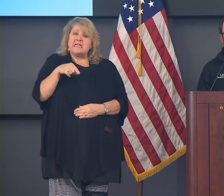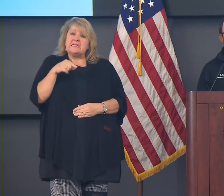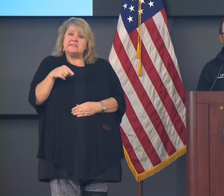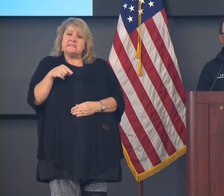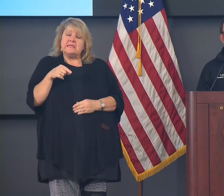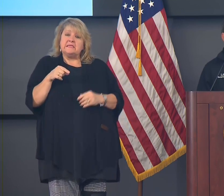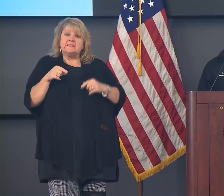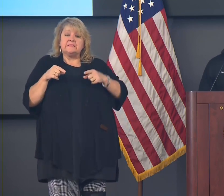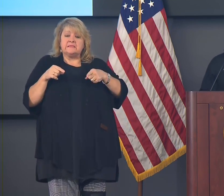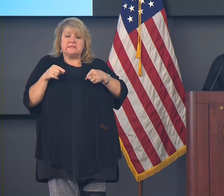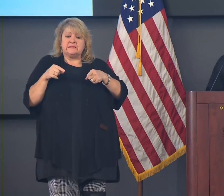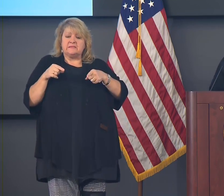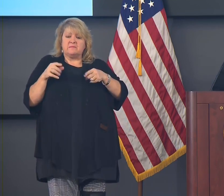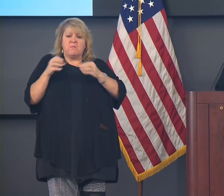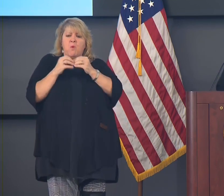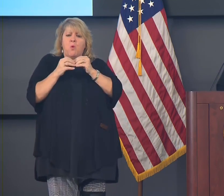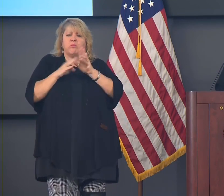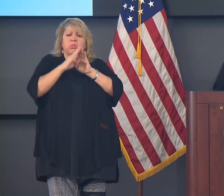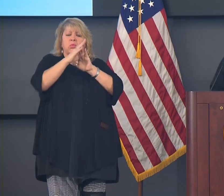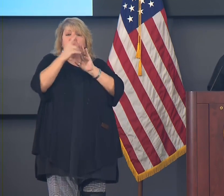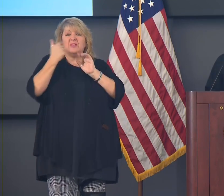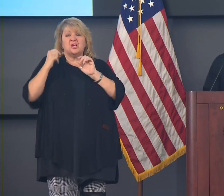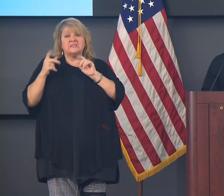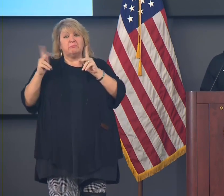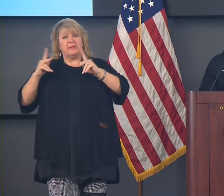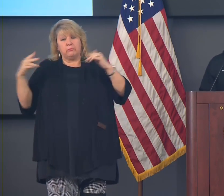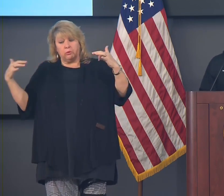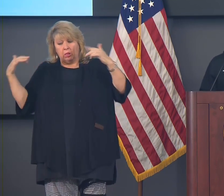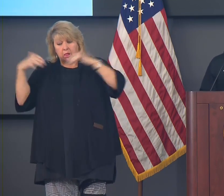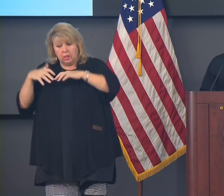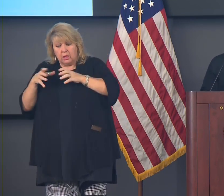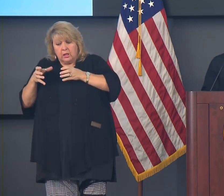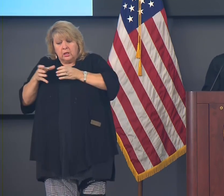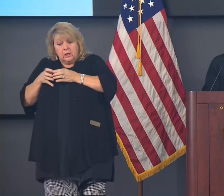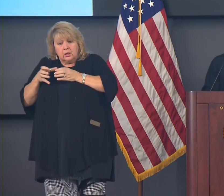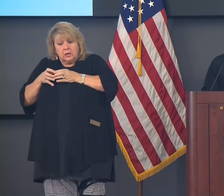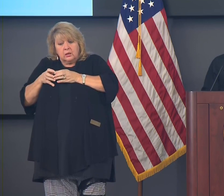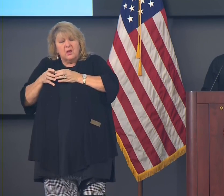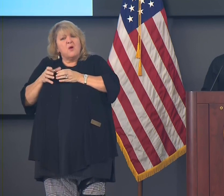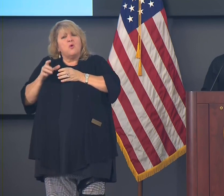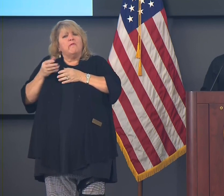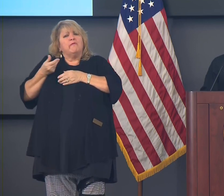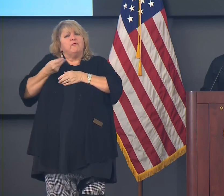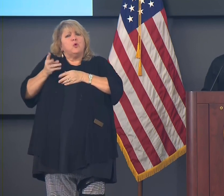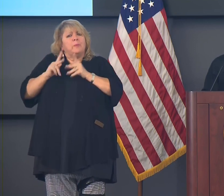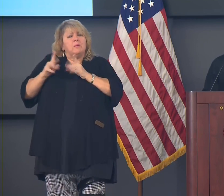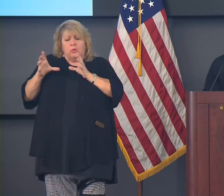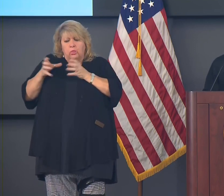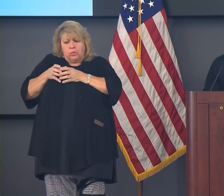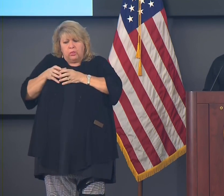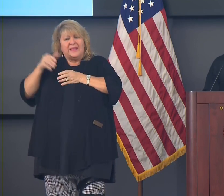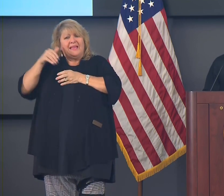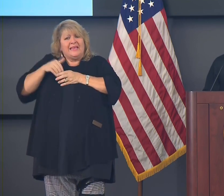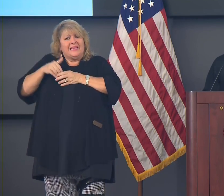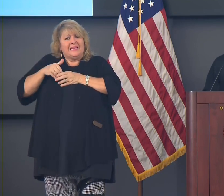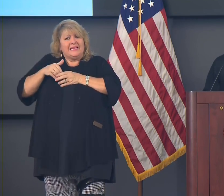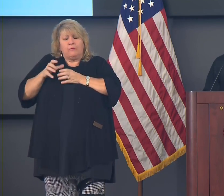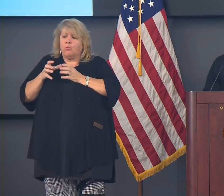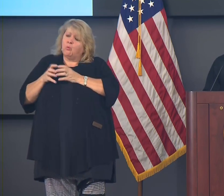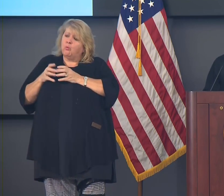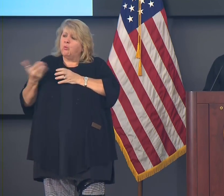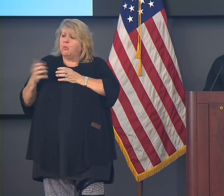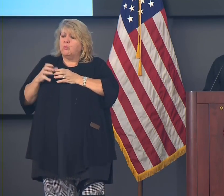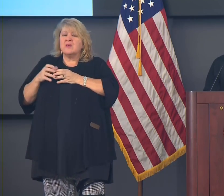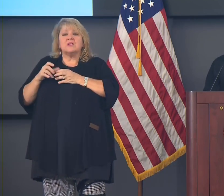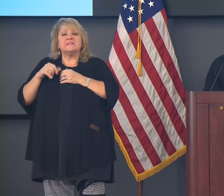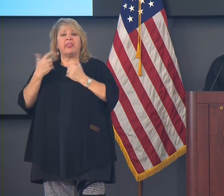small gatherings indoors? And if so, it would seem as though restrictions don't really matter